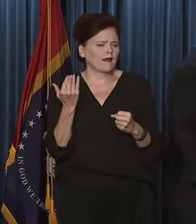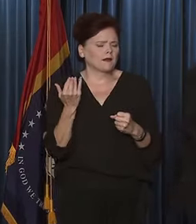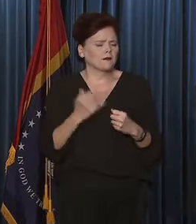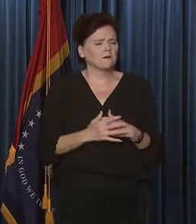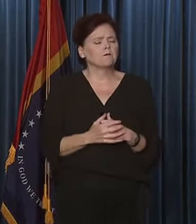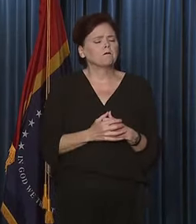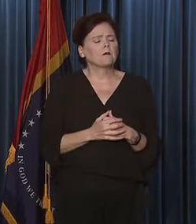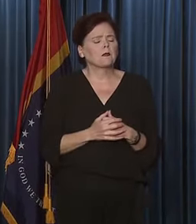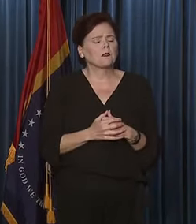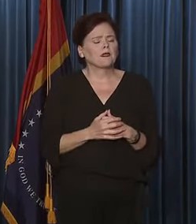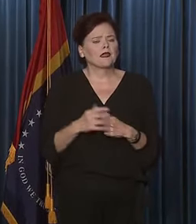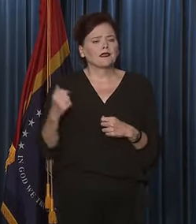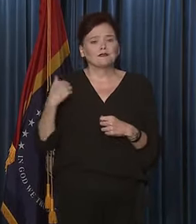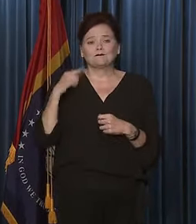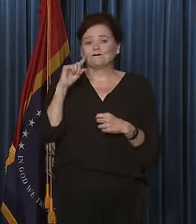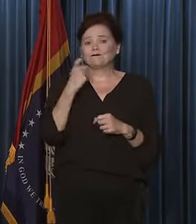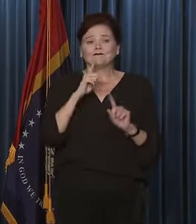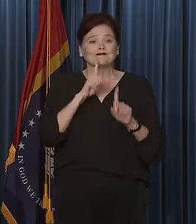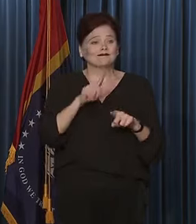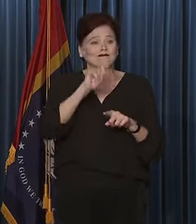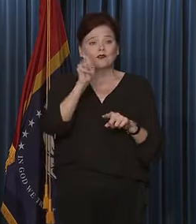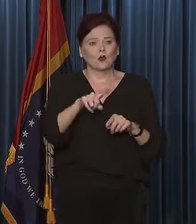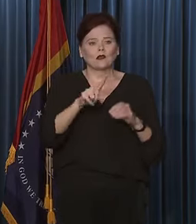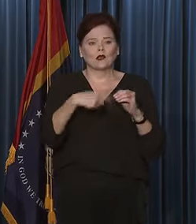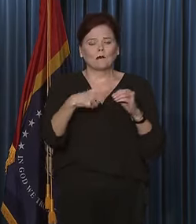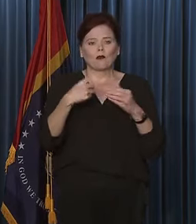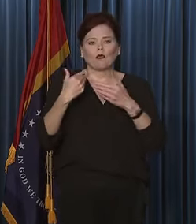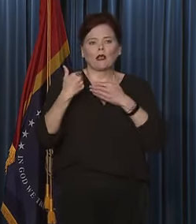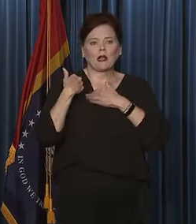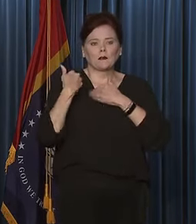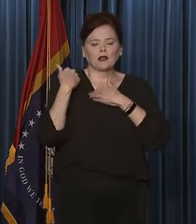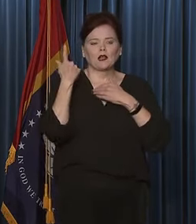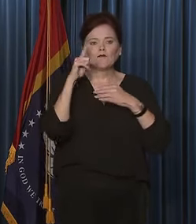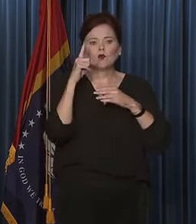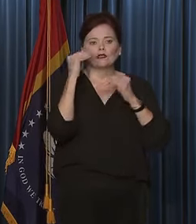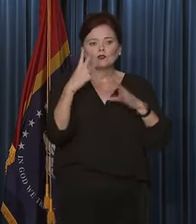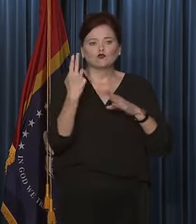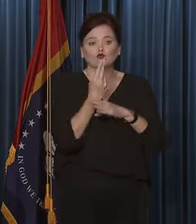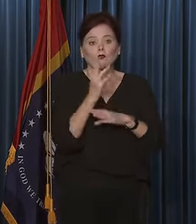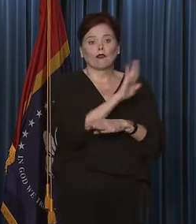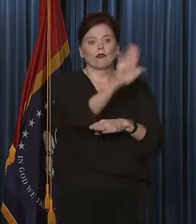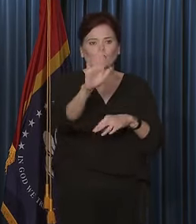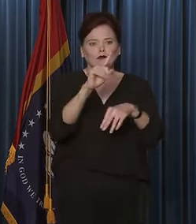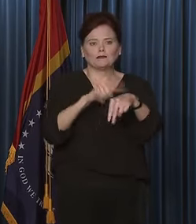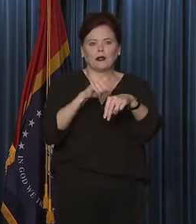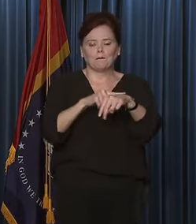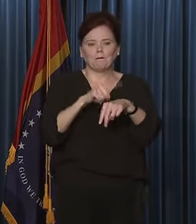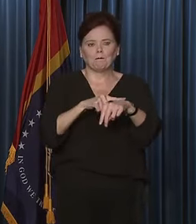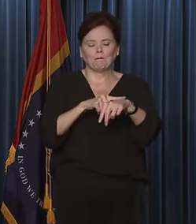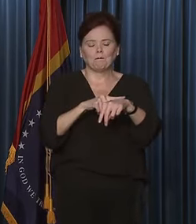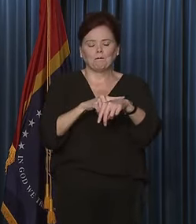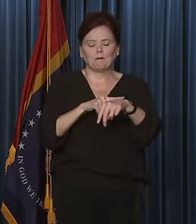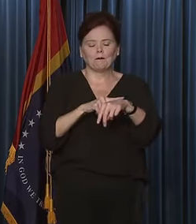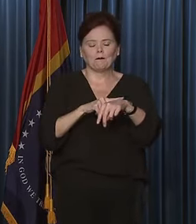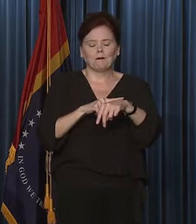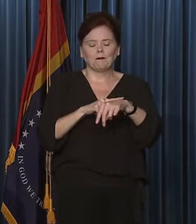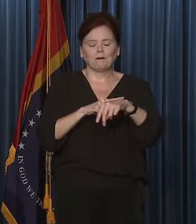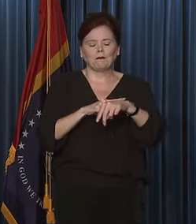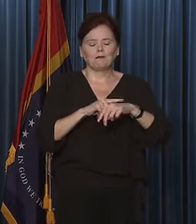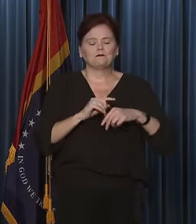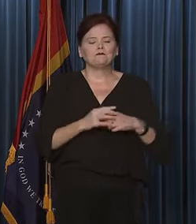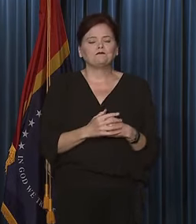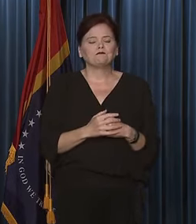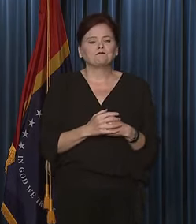So, I can't answer the question about the accountability for teachers, obviously, with their leave